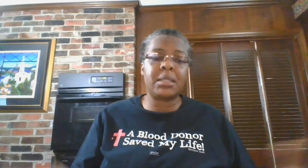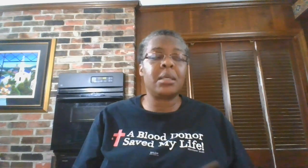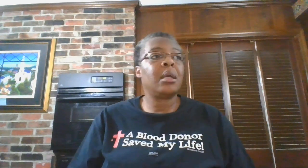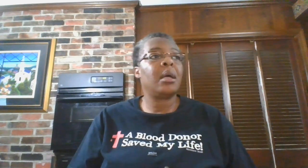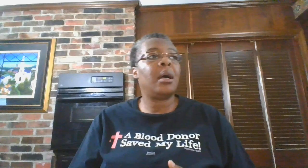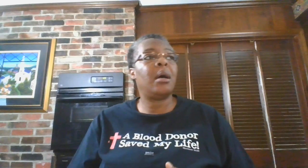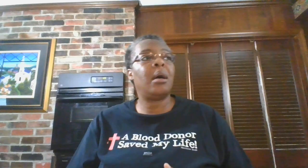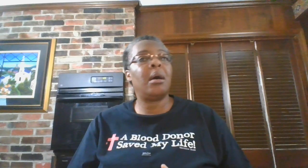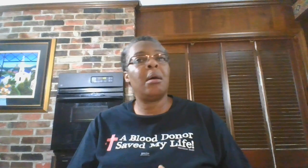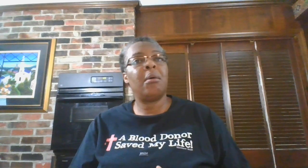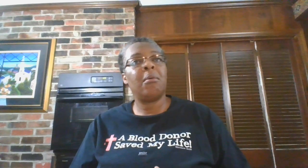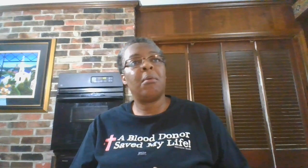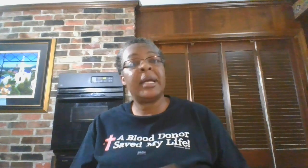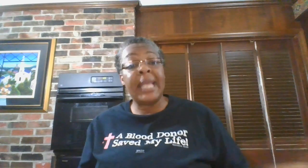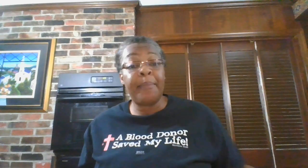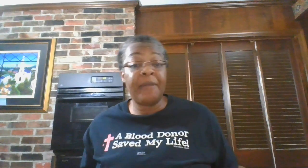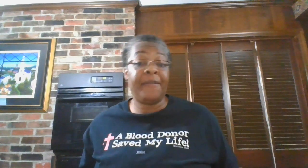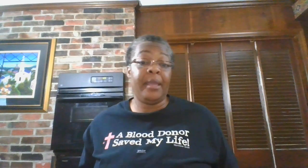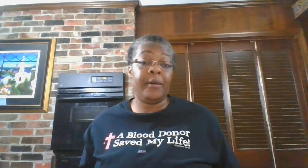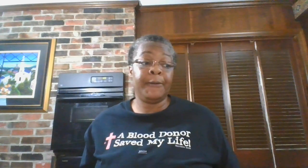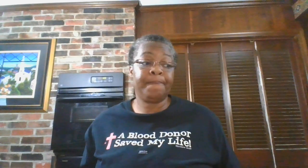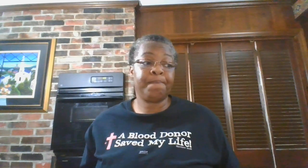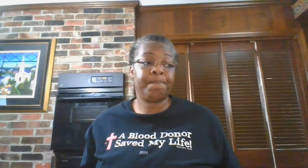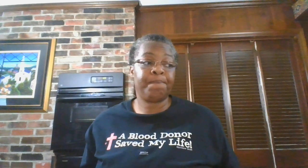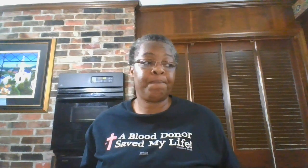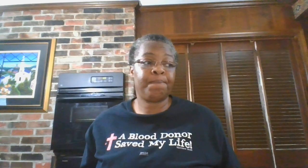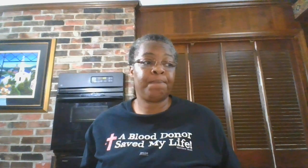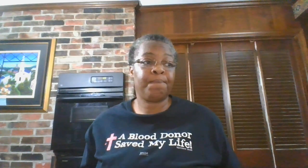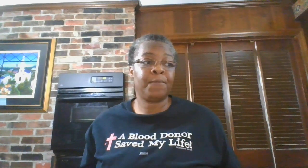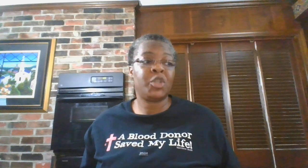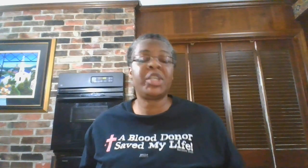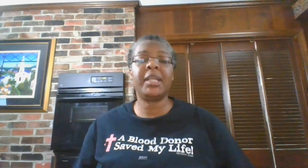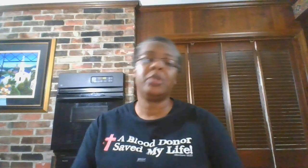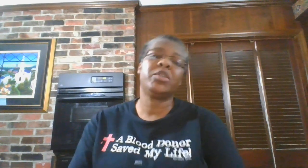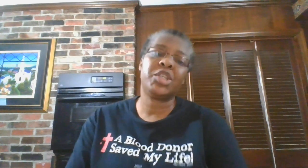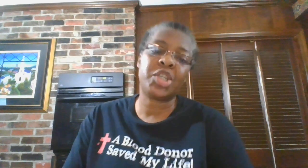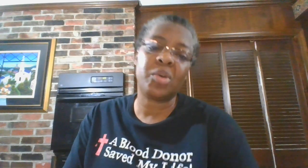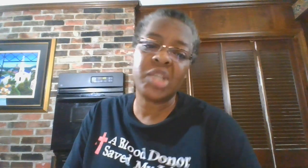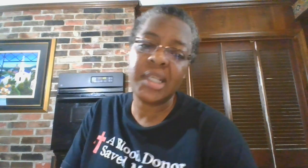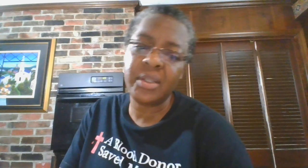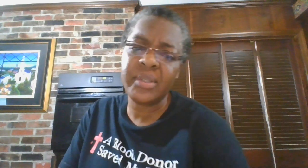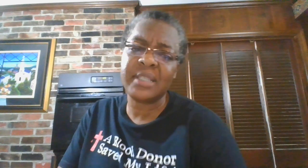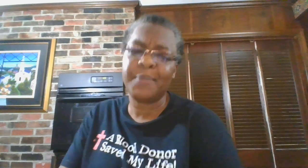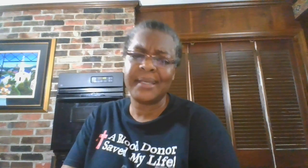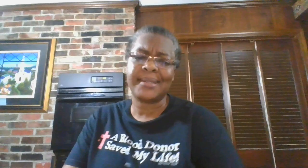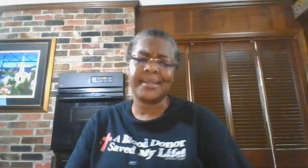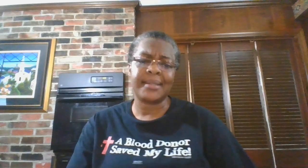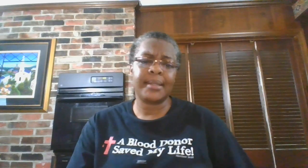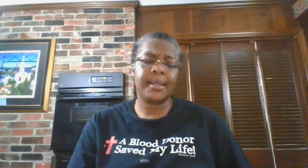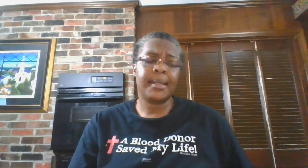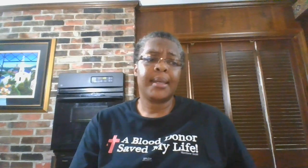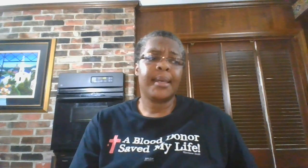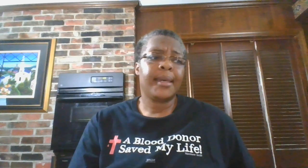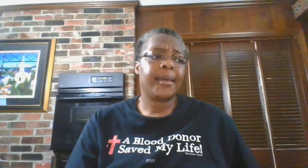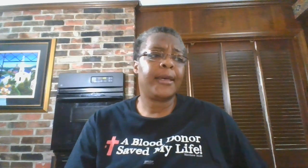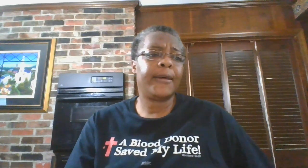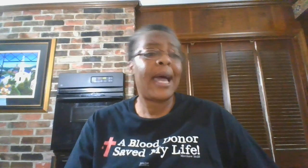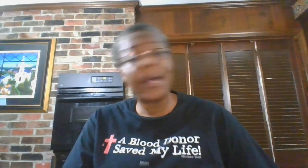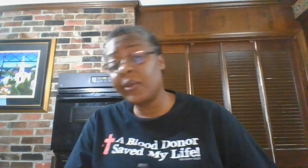an epic fail? Should he lose his show? Should he lose his business? I don't